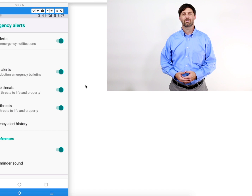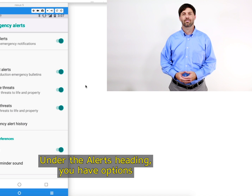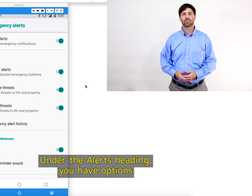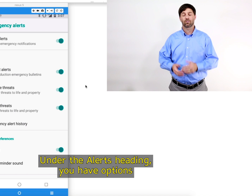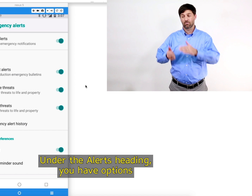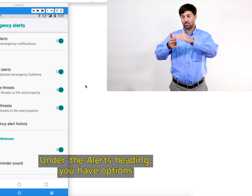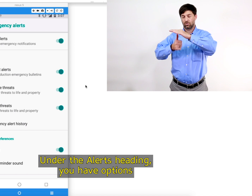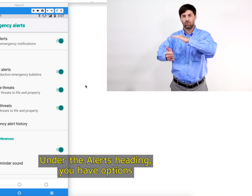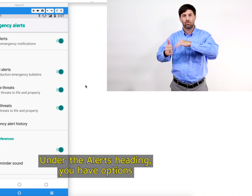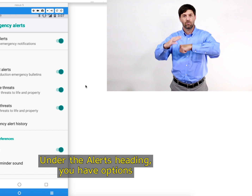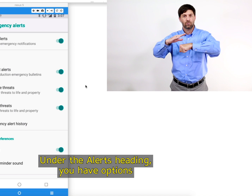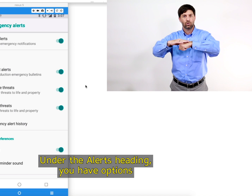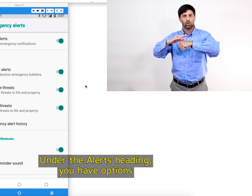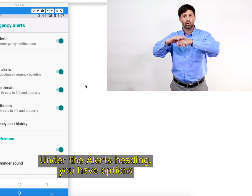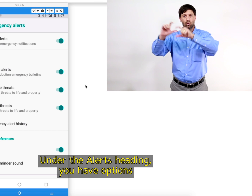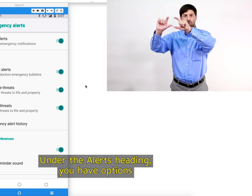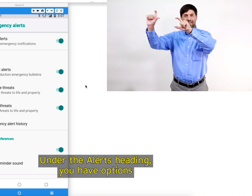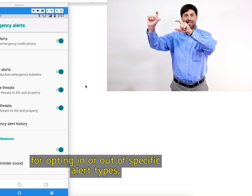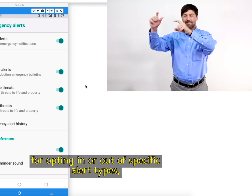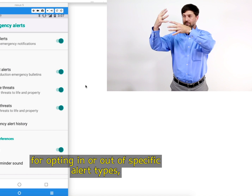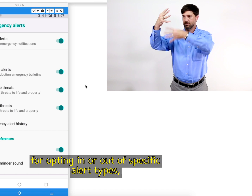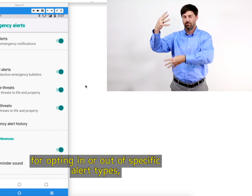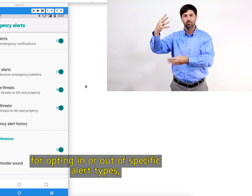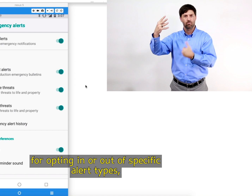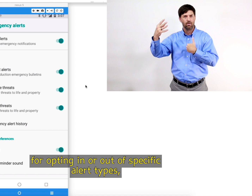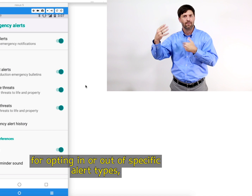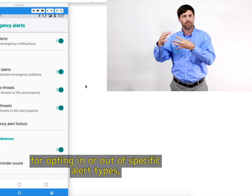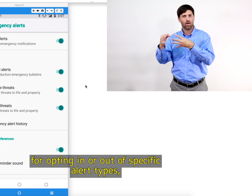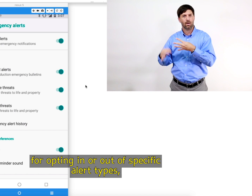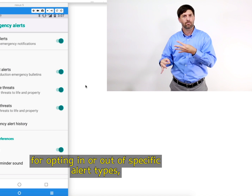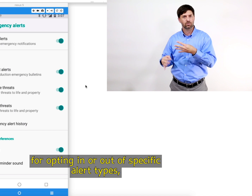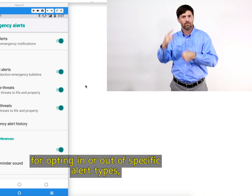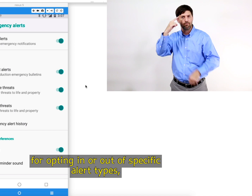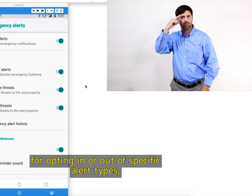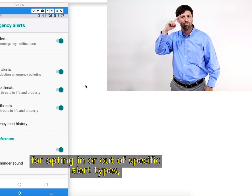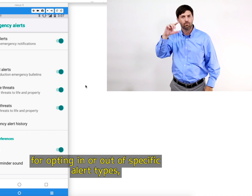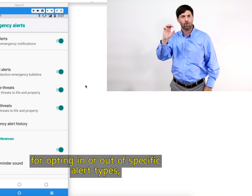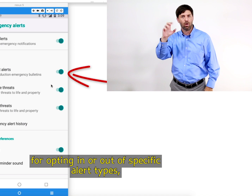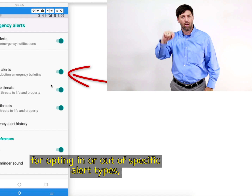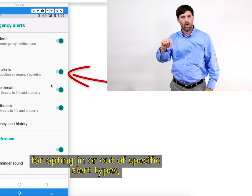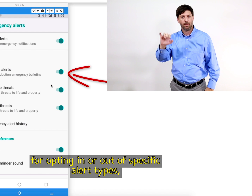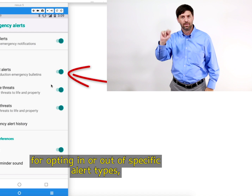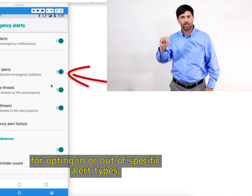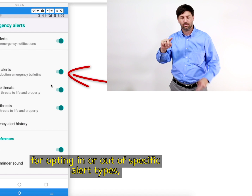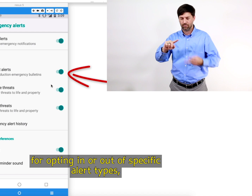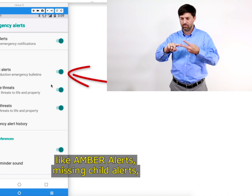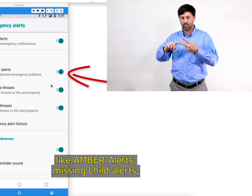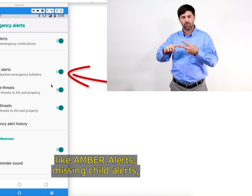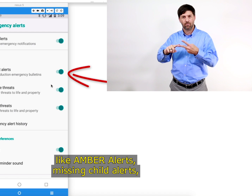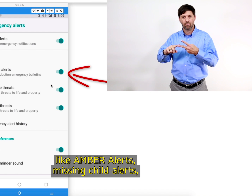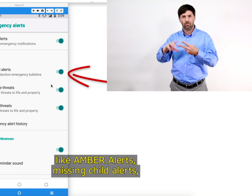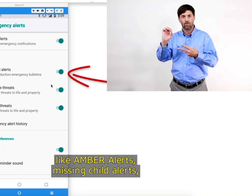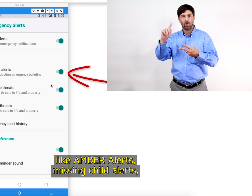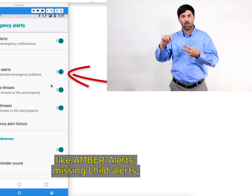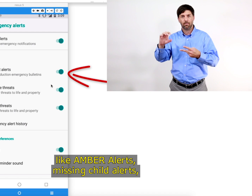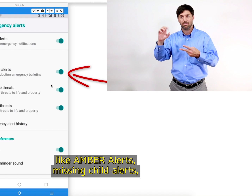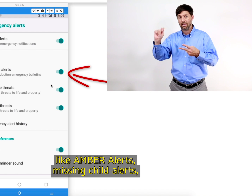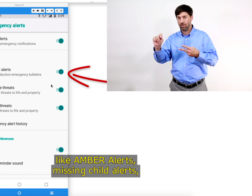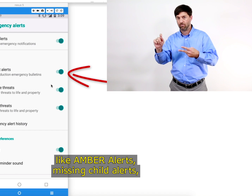Under the Alerts heading, you have options for opting in or out of specific alert types, like Amber Alerts, Missing